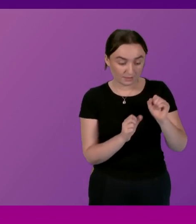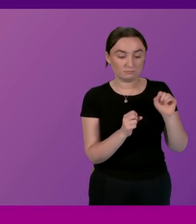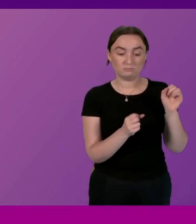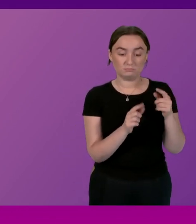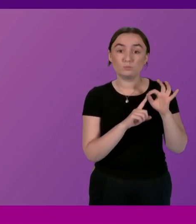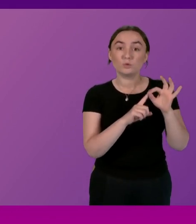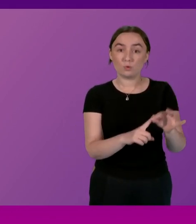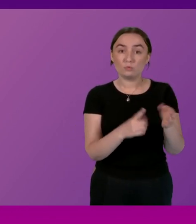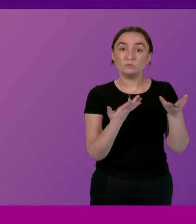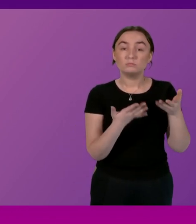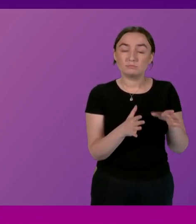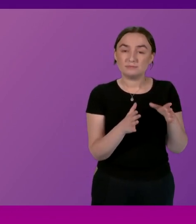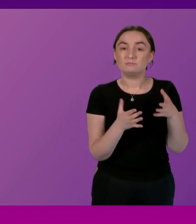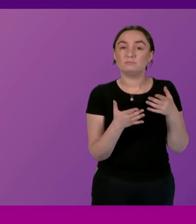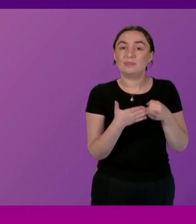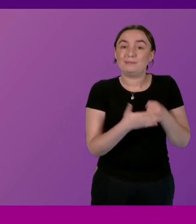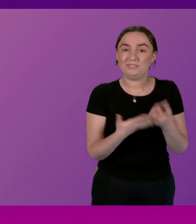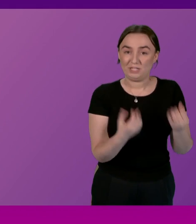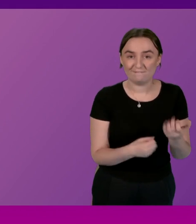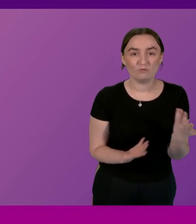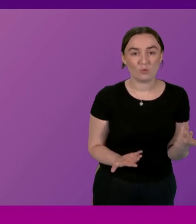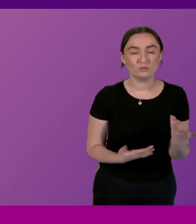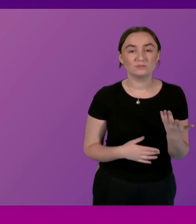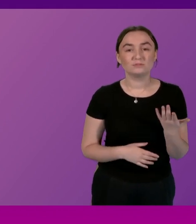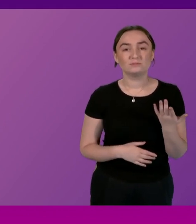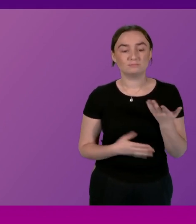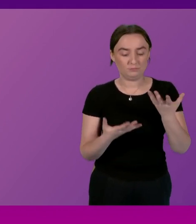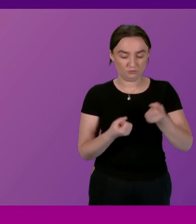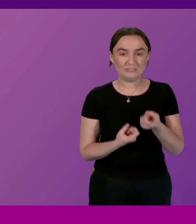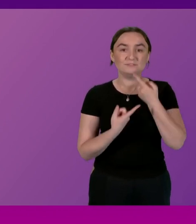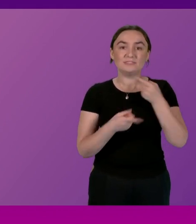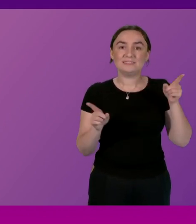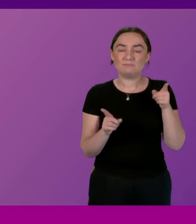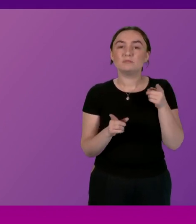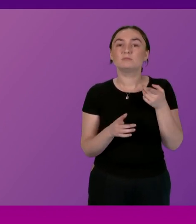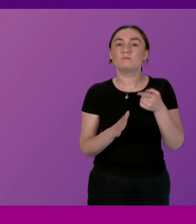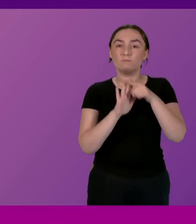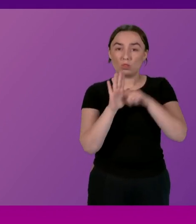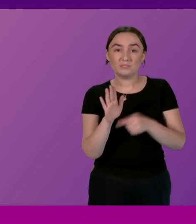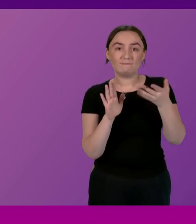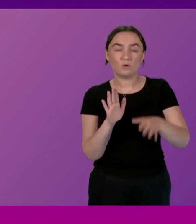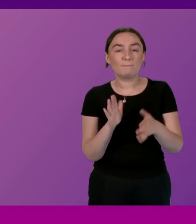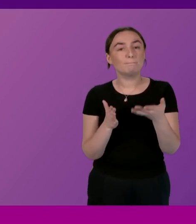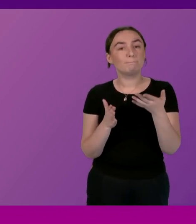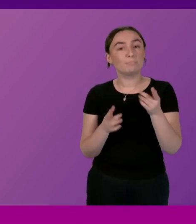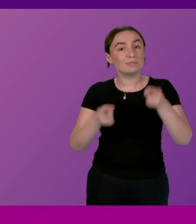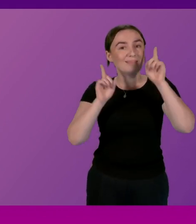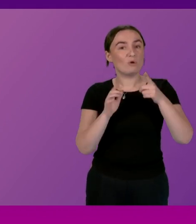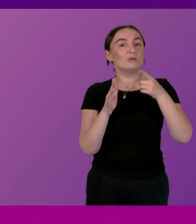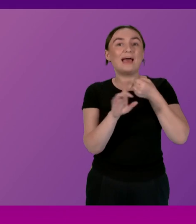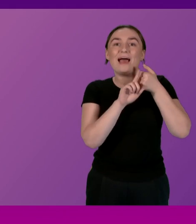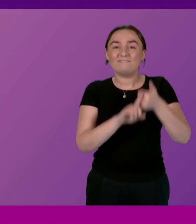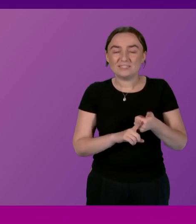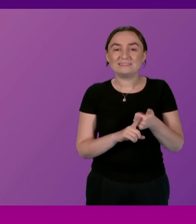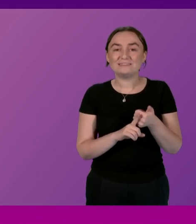and receive that statement of prosecution policy from the Lord Advocate and that